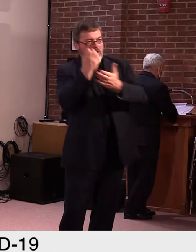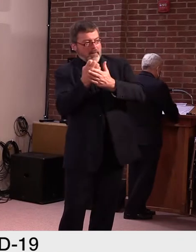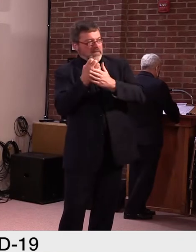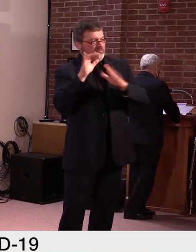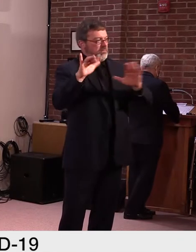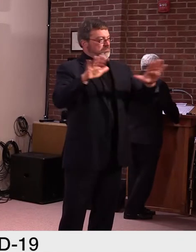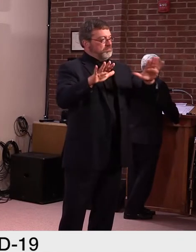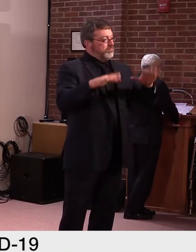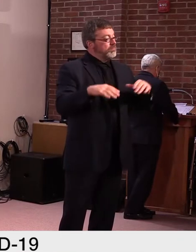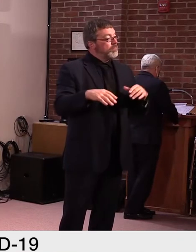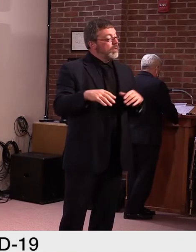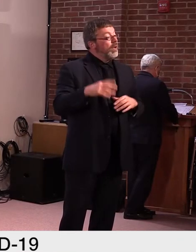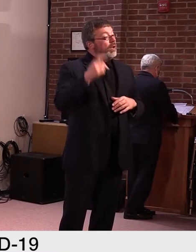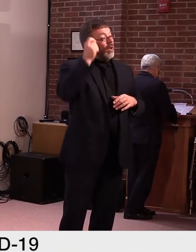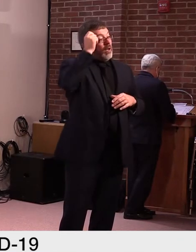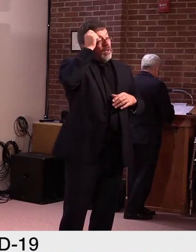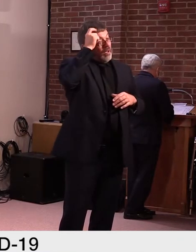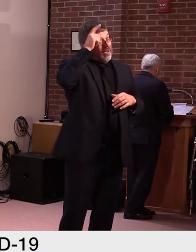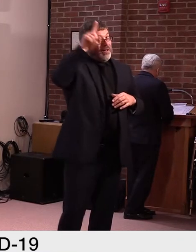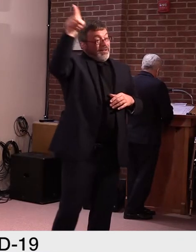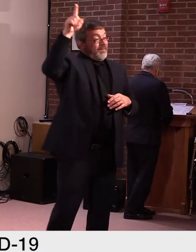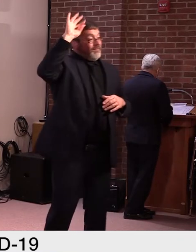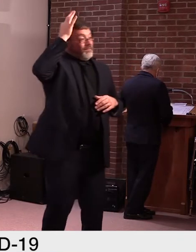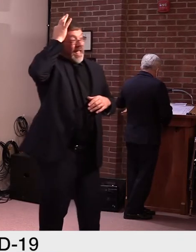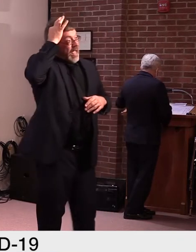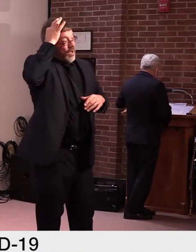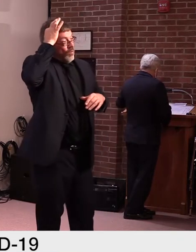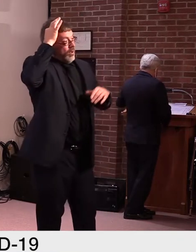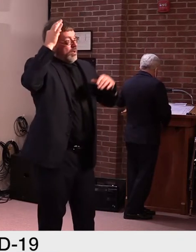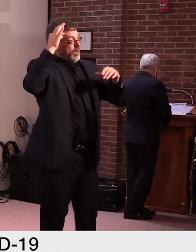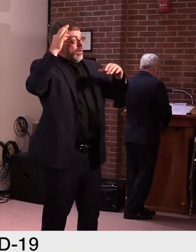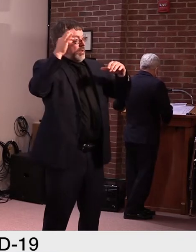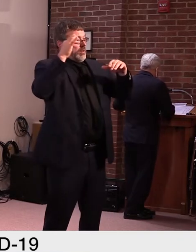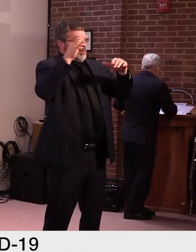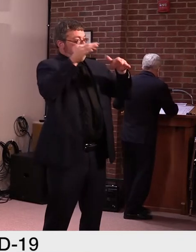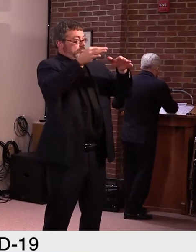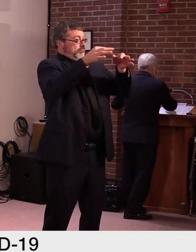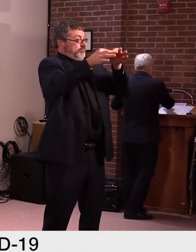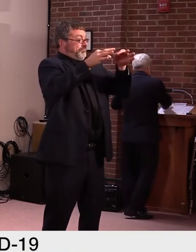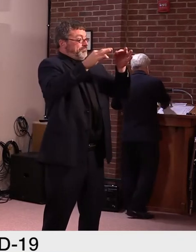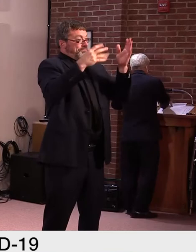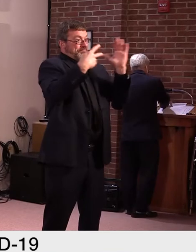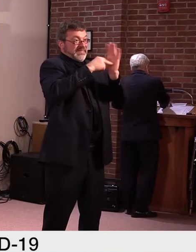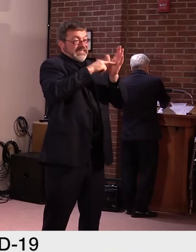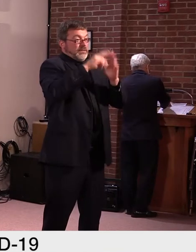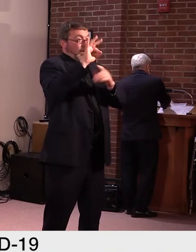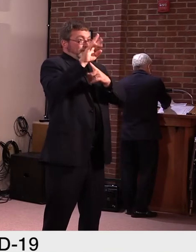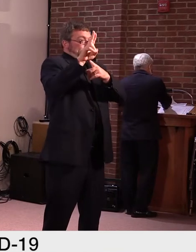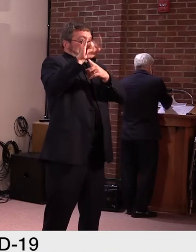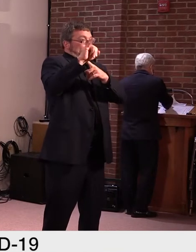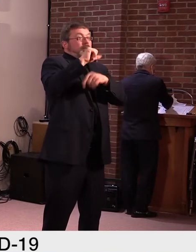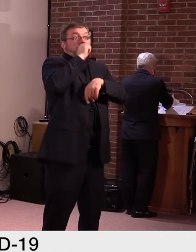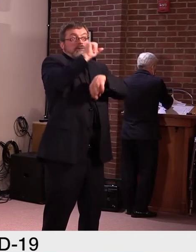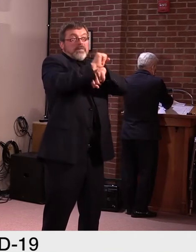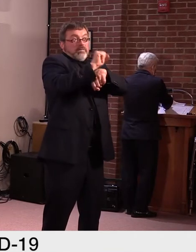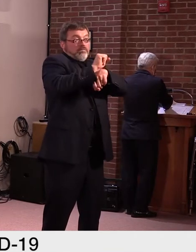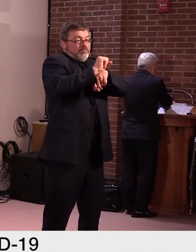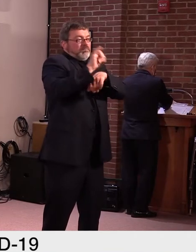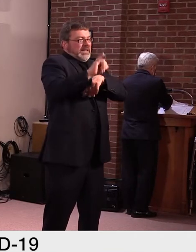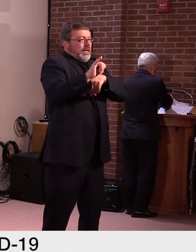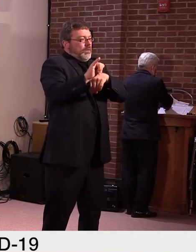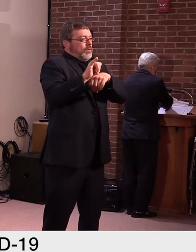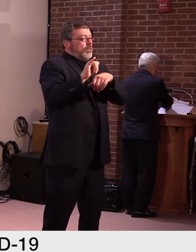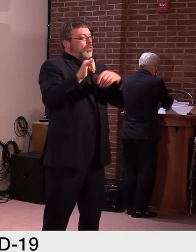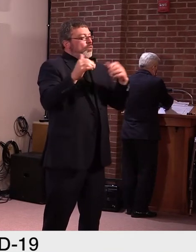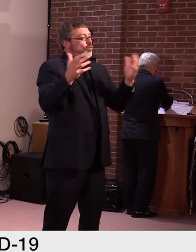government defines what it means to be quote unquote unemployed. Um, and so by not, uh, being required to do a work